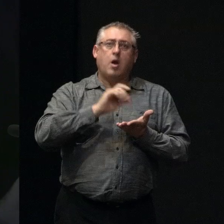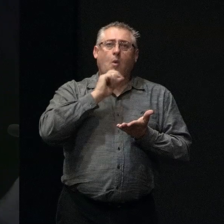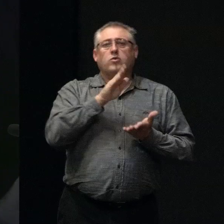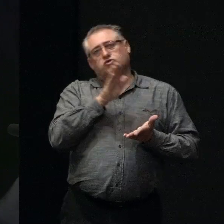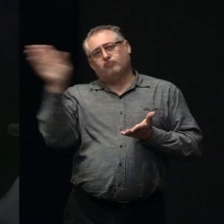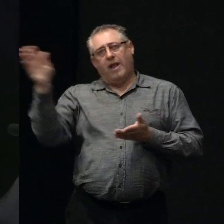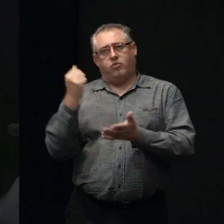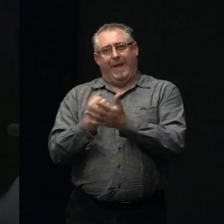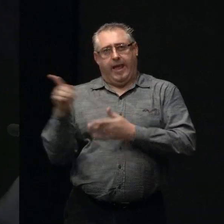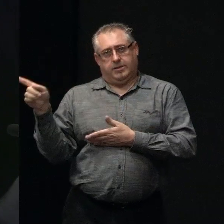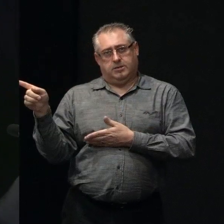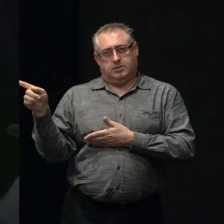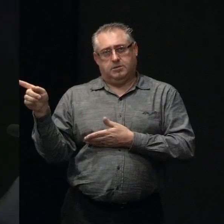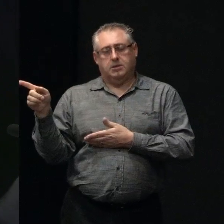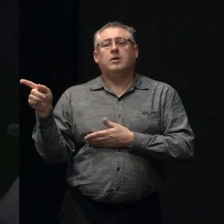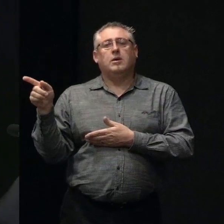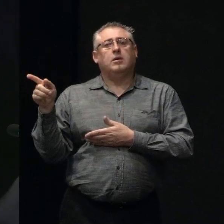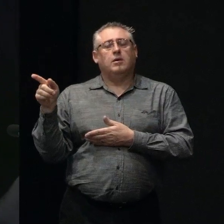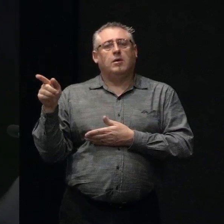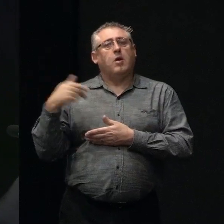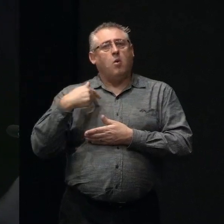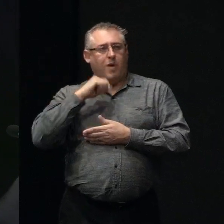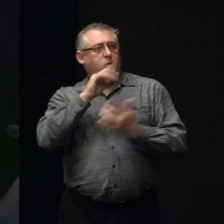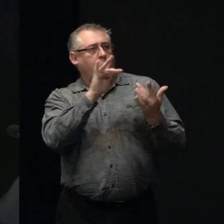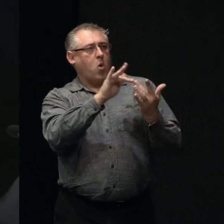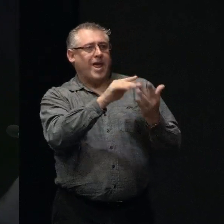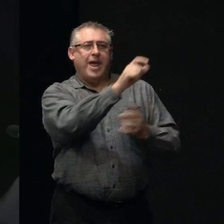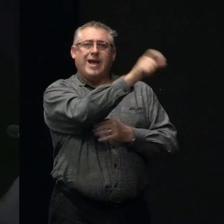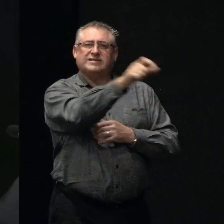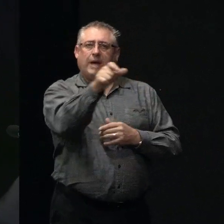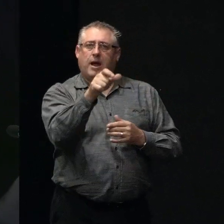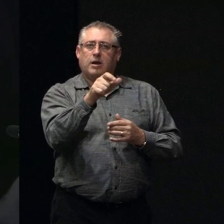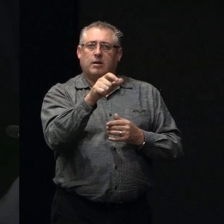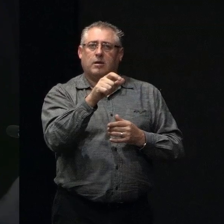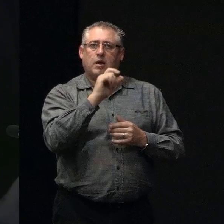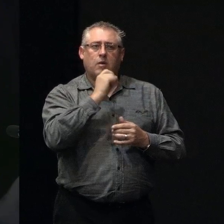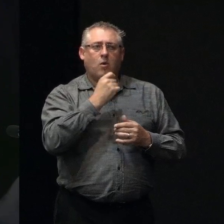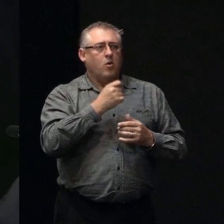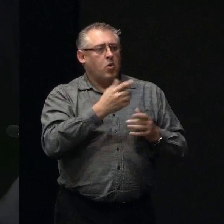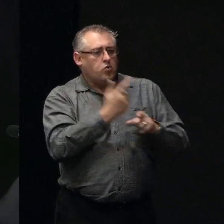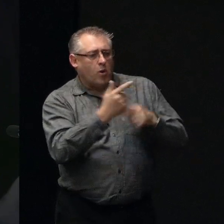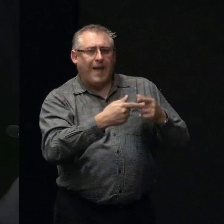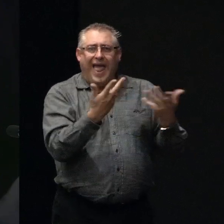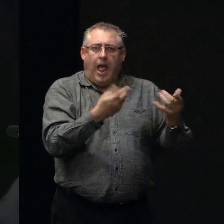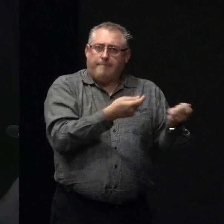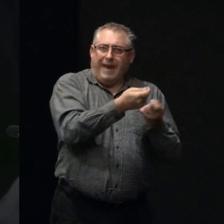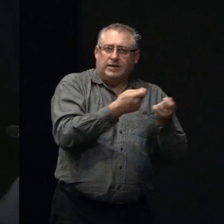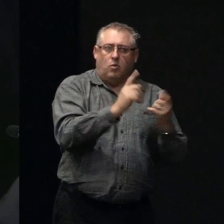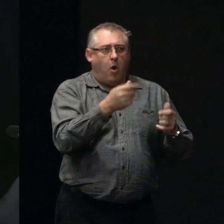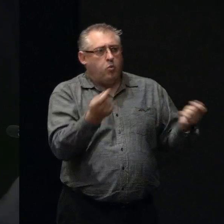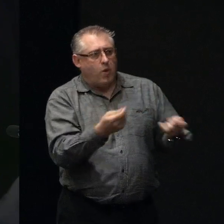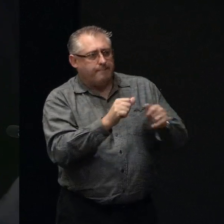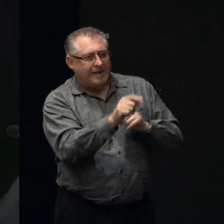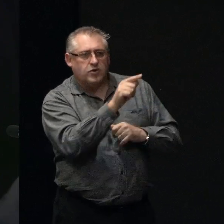the bank, then we would be in contact with our customers, have a chat around how we manage those funds, what's best going to work for you,